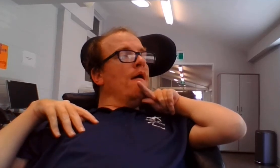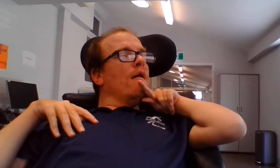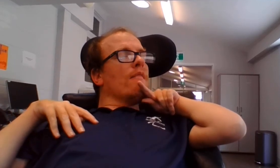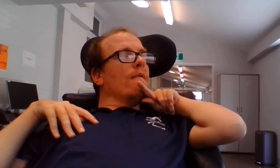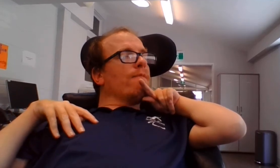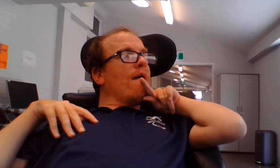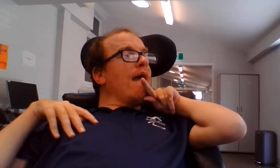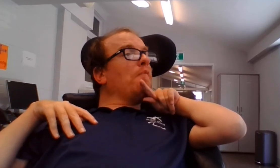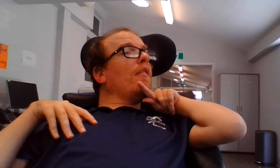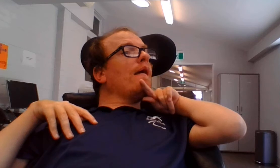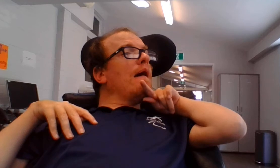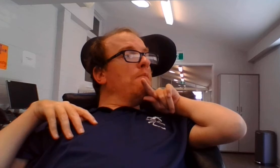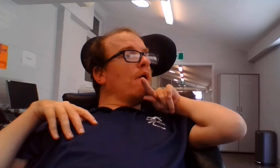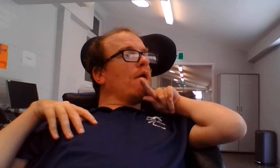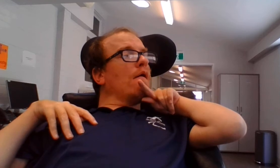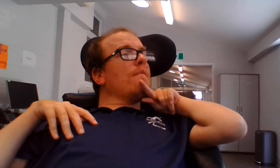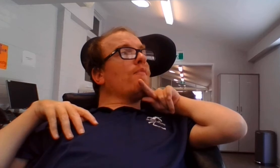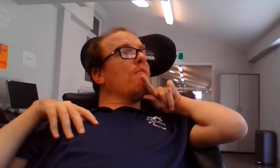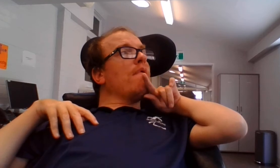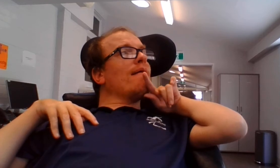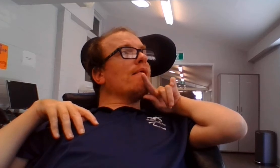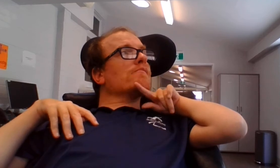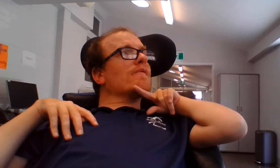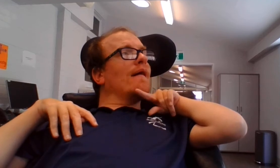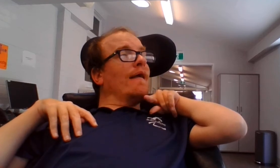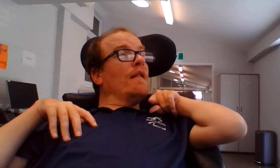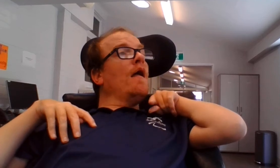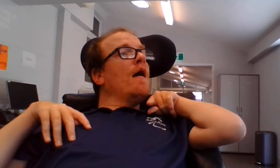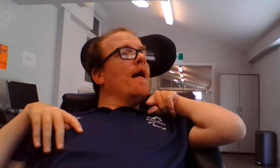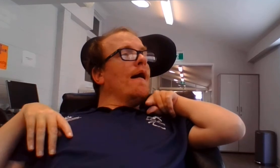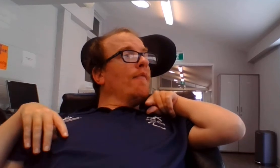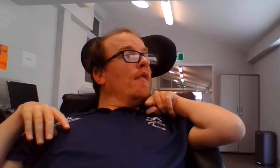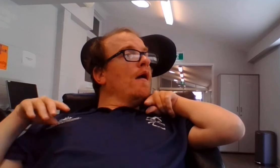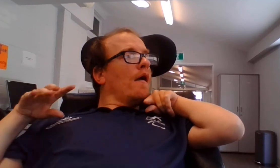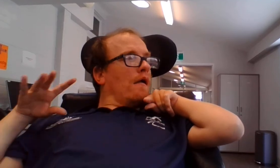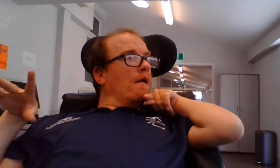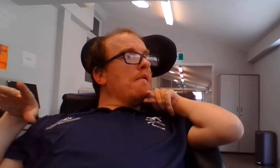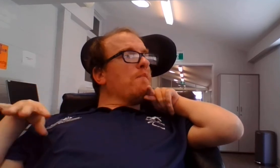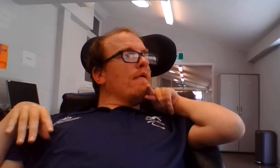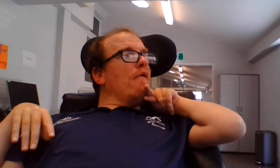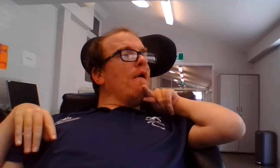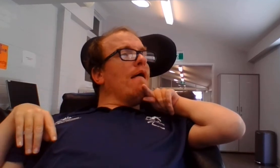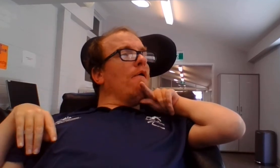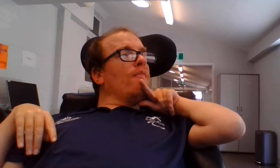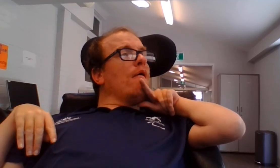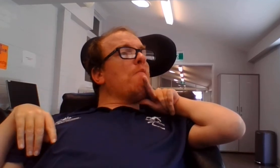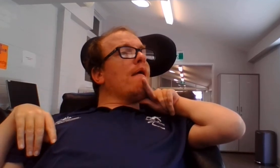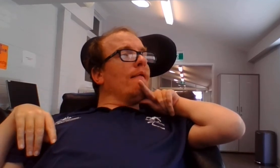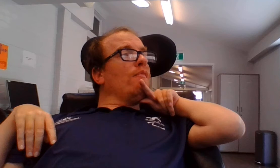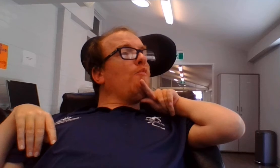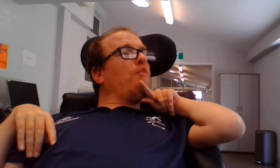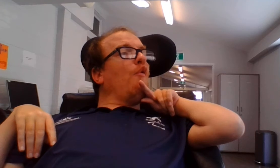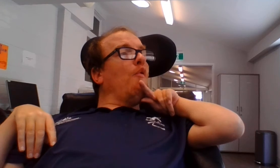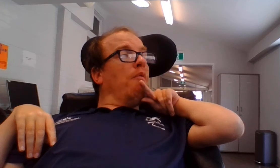the family, and keep them entertained. And keep an eye on them in the pool.